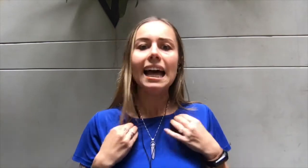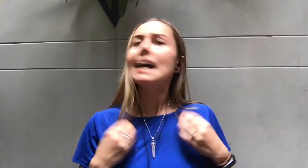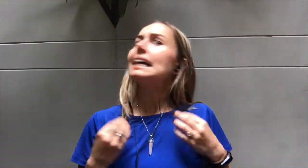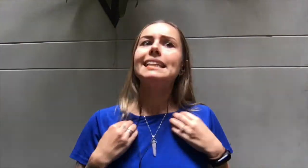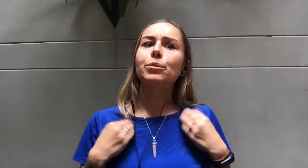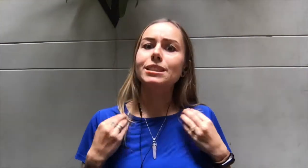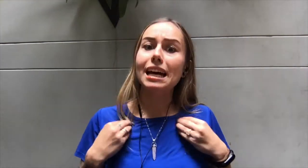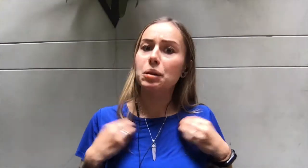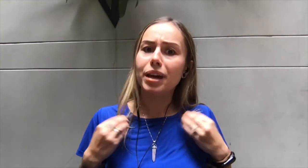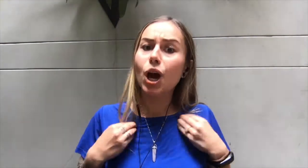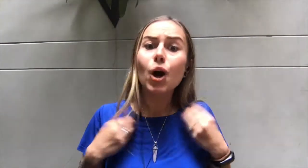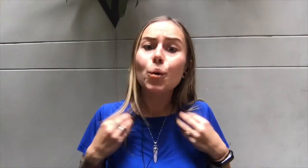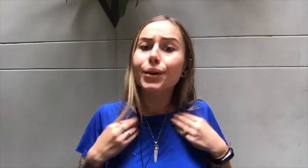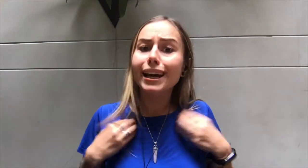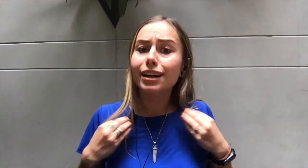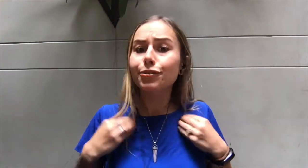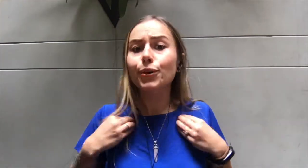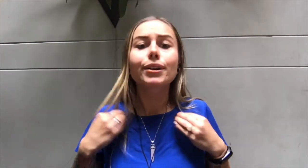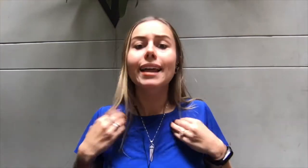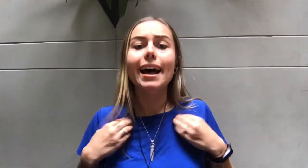They would tell me, oh, we can't afford that.